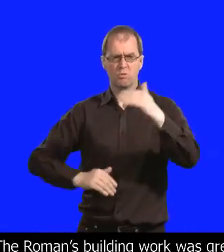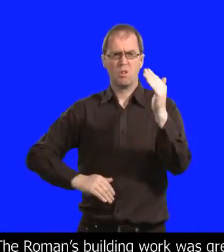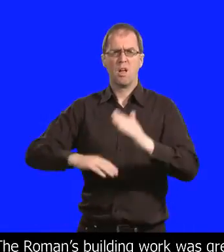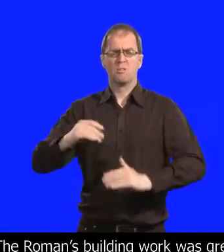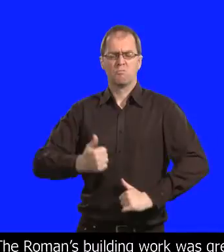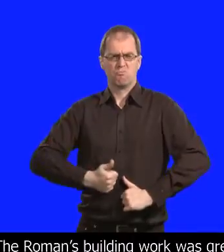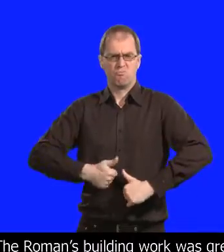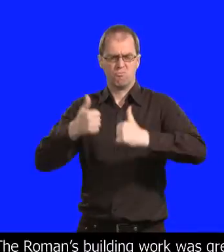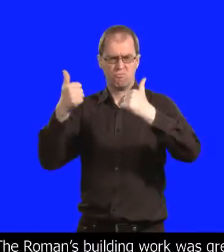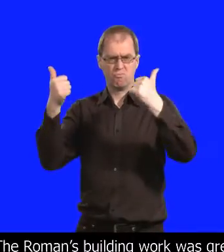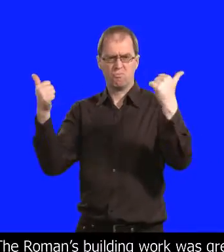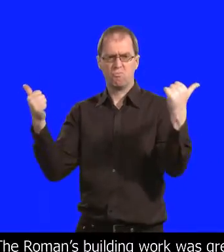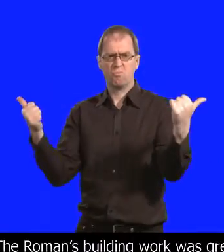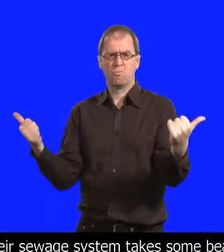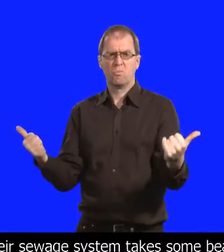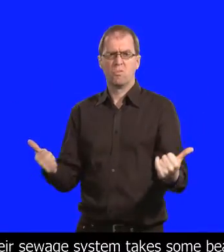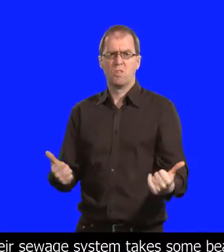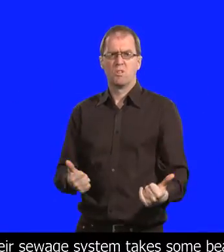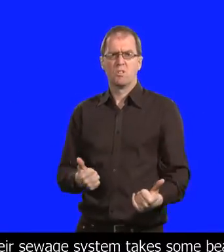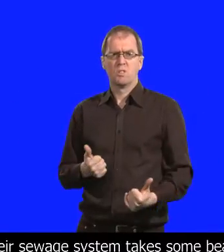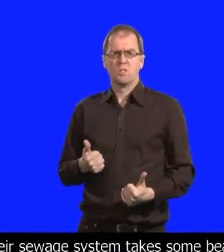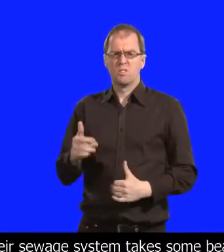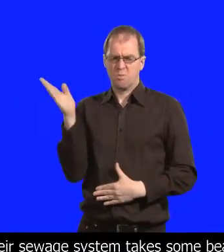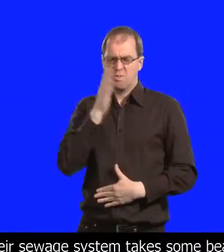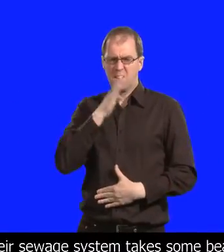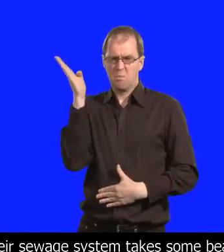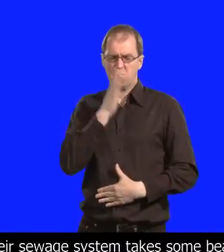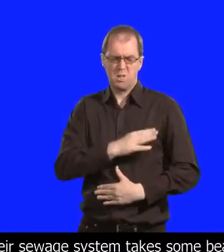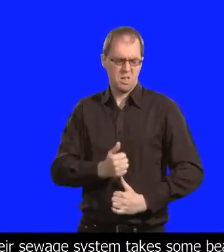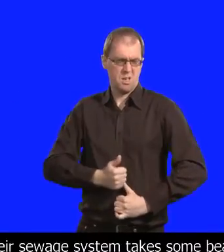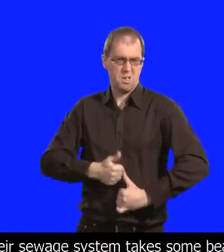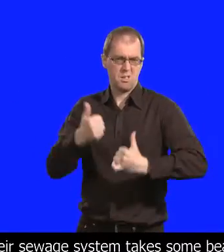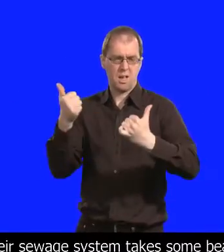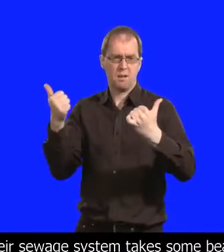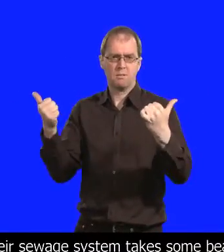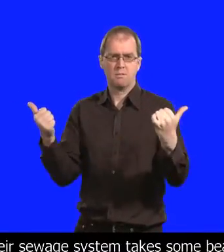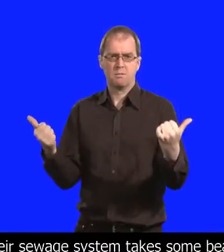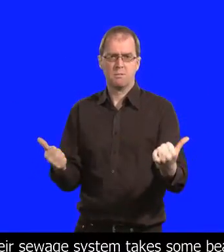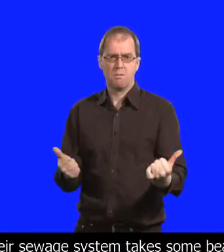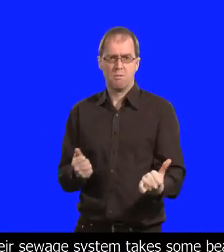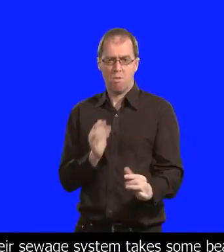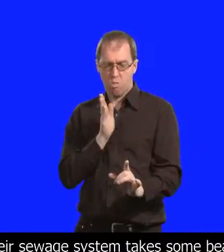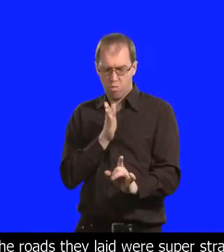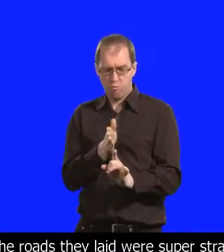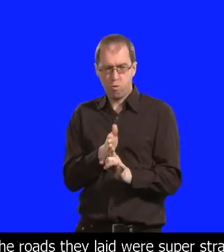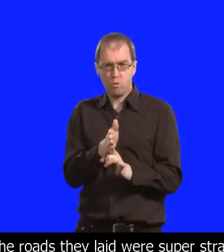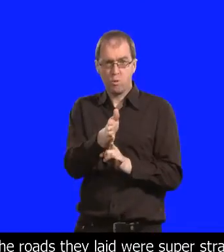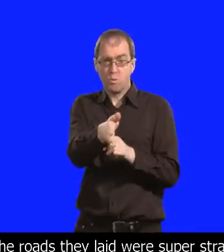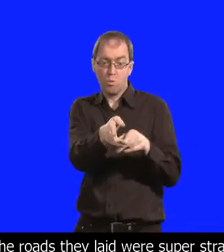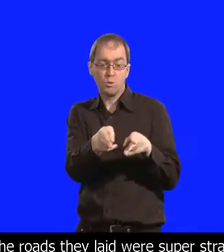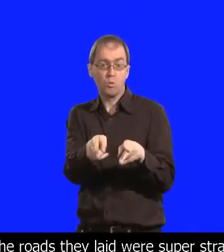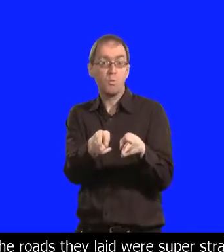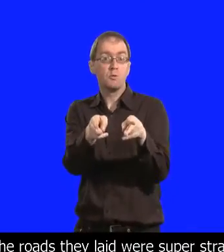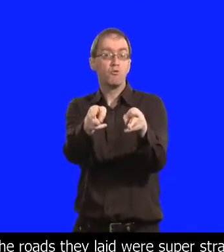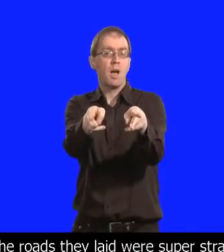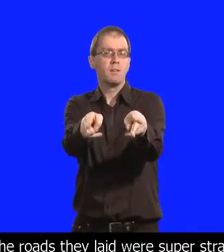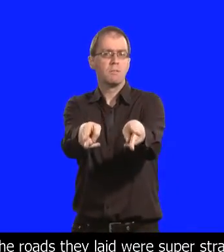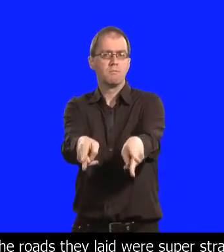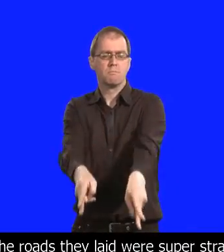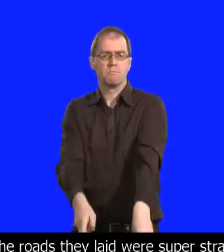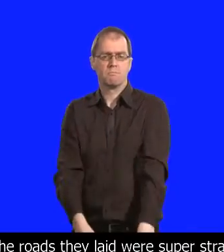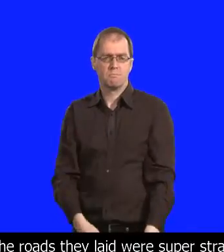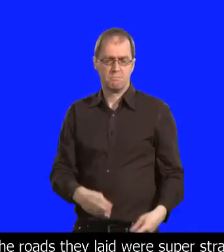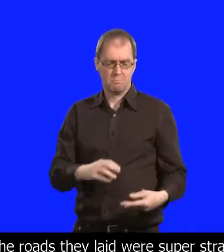building work was great, the sewage system takes on beating. The roads they laid were super